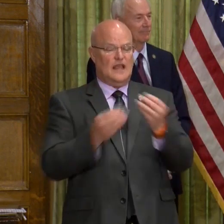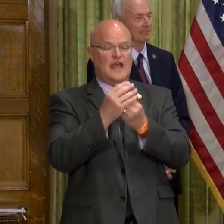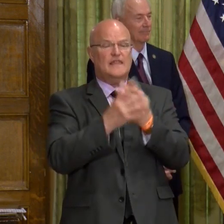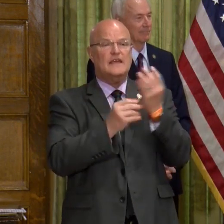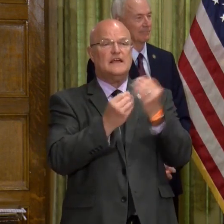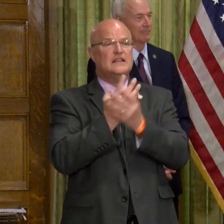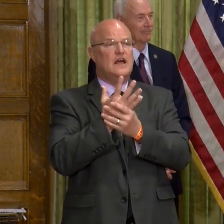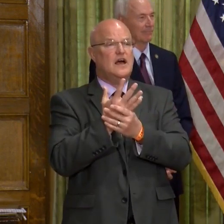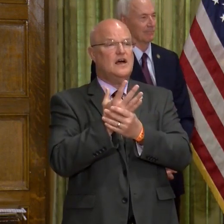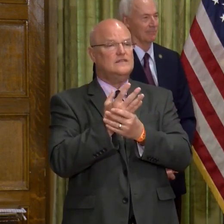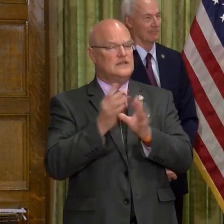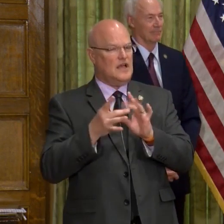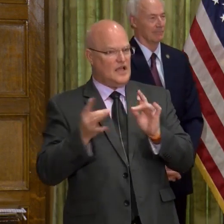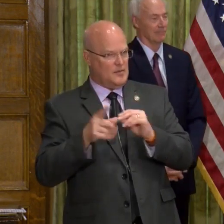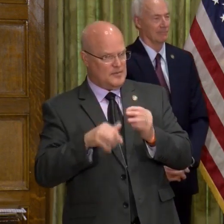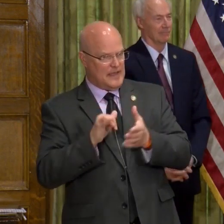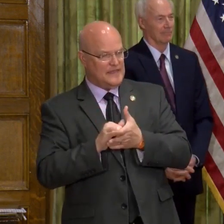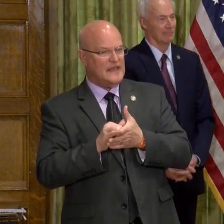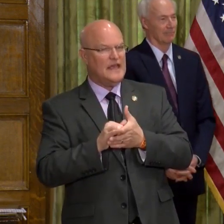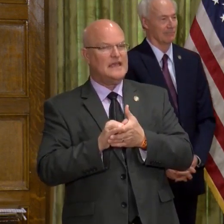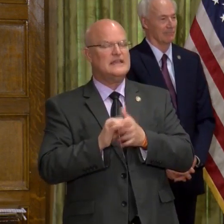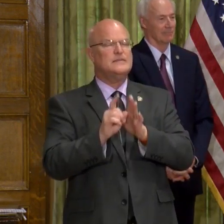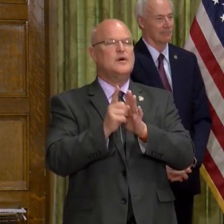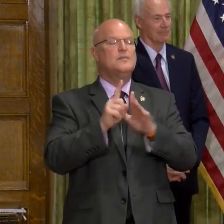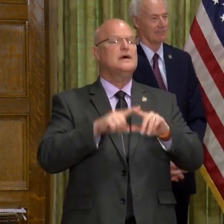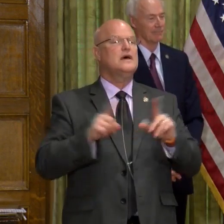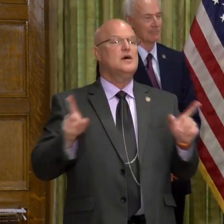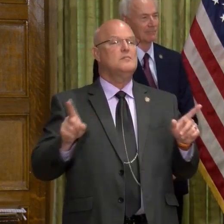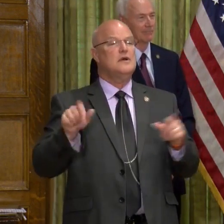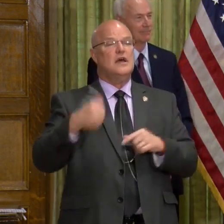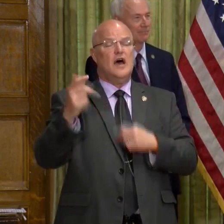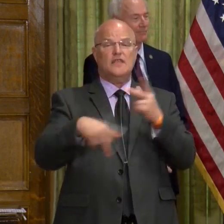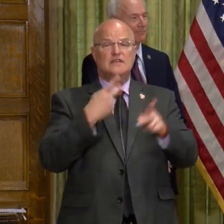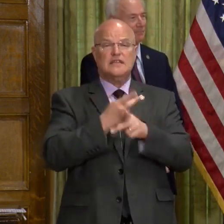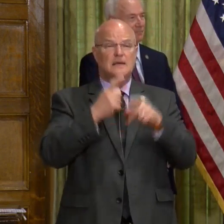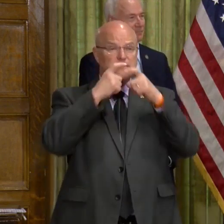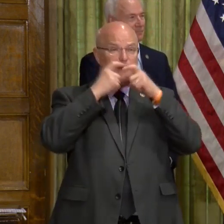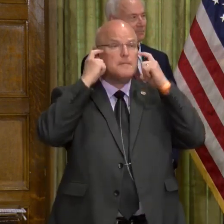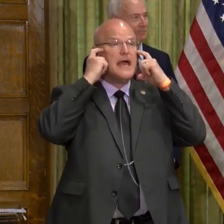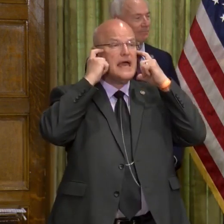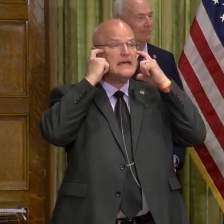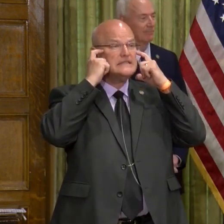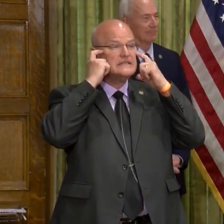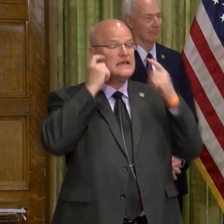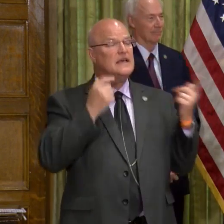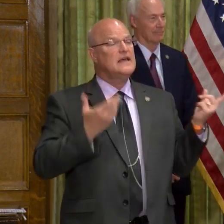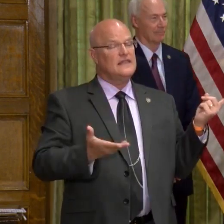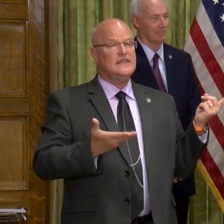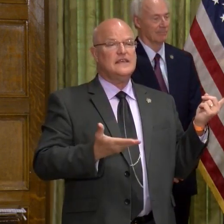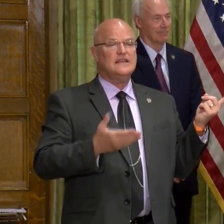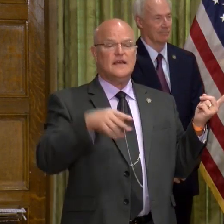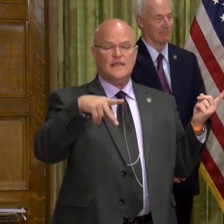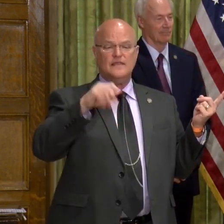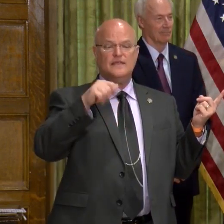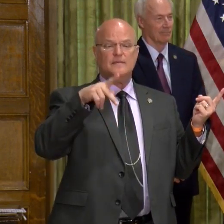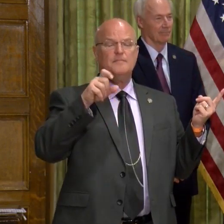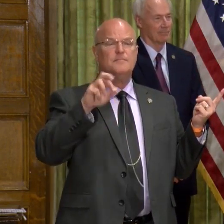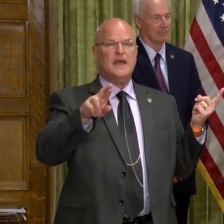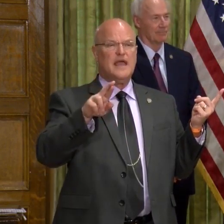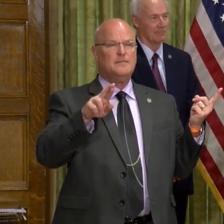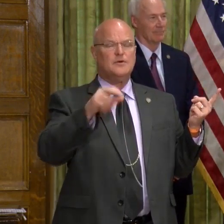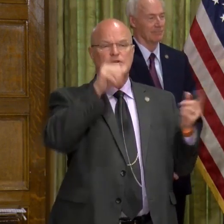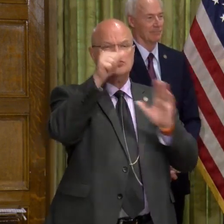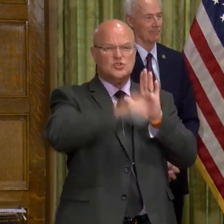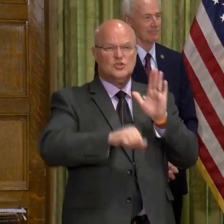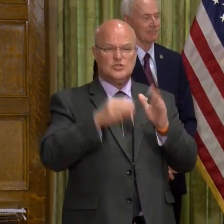gloves, and I need to make a comment on in just a moment, but other types of masks, these are the paper surgical masks,